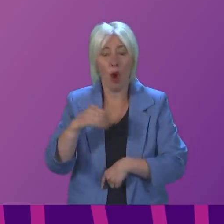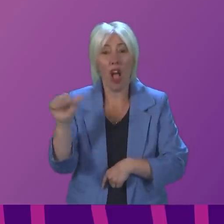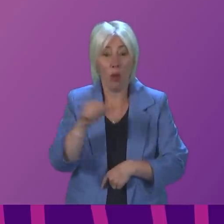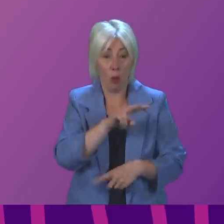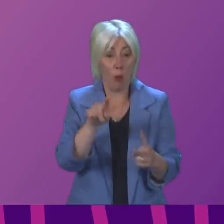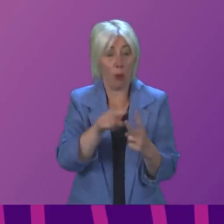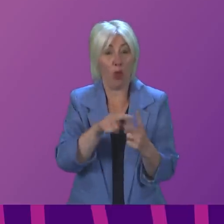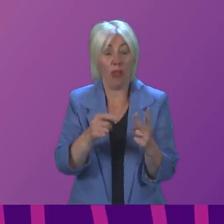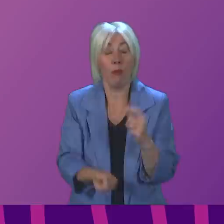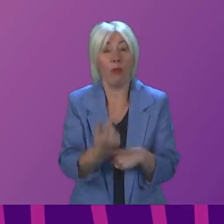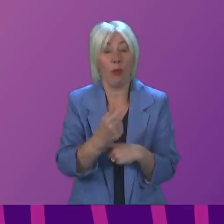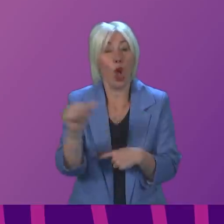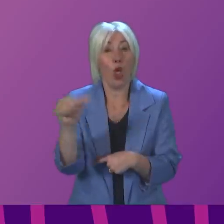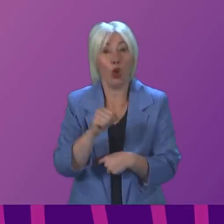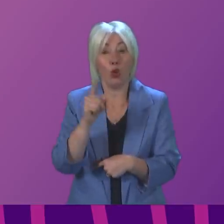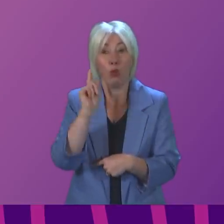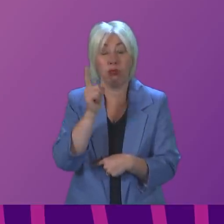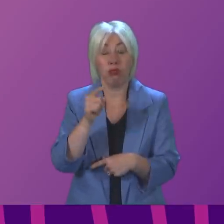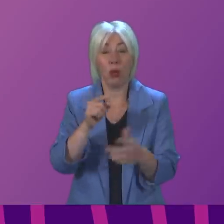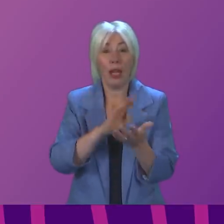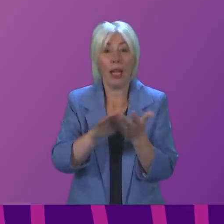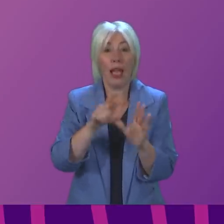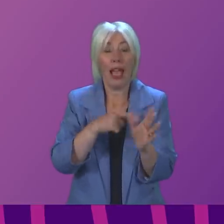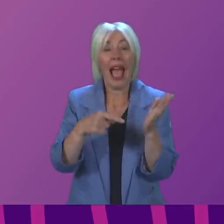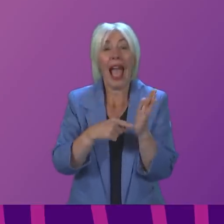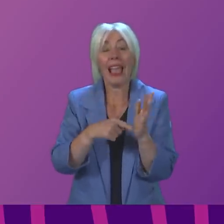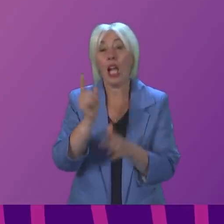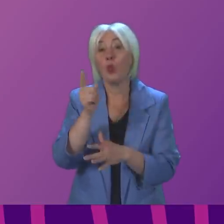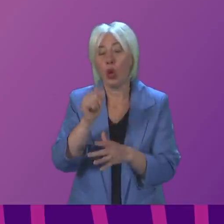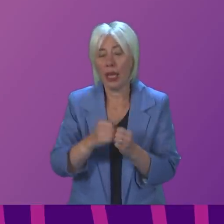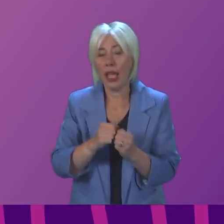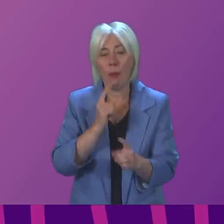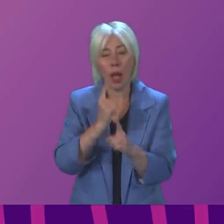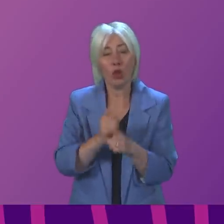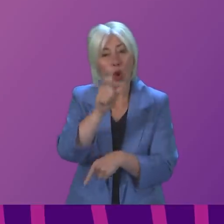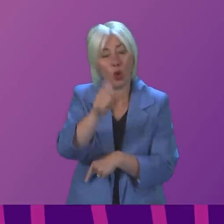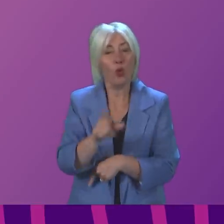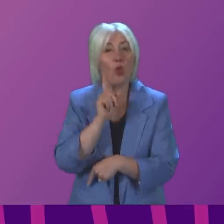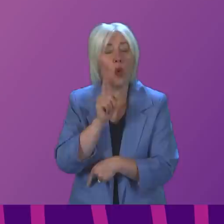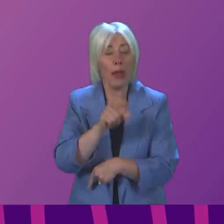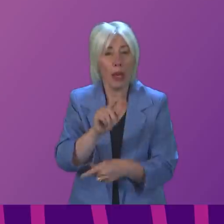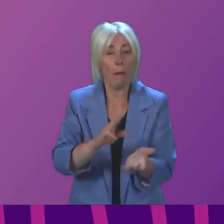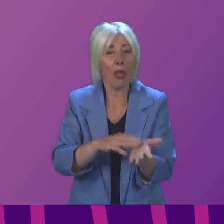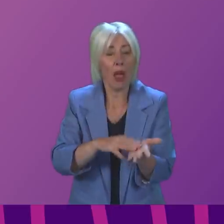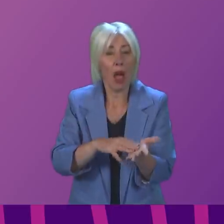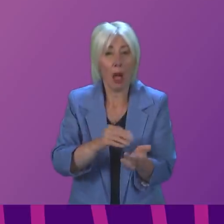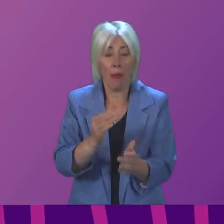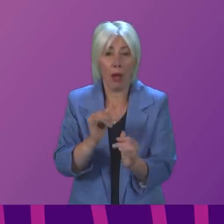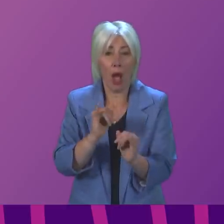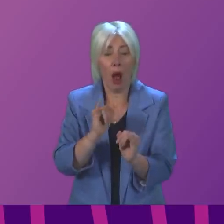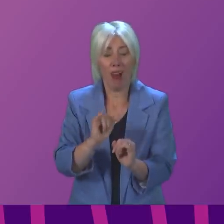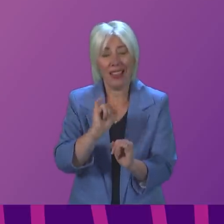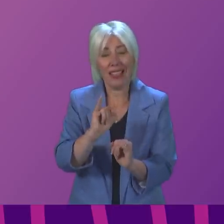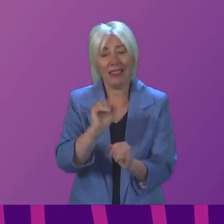red warnings. But yesterday I spoke to a mother who, in recent weeks, tragically lost her six-month-old baby.